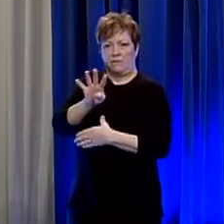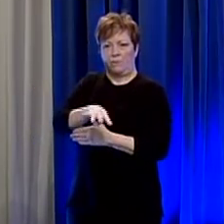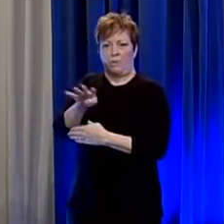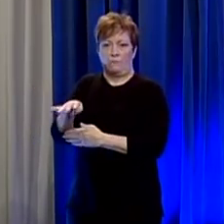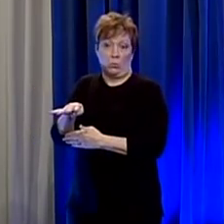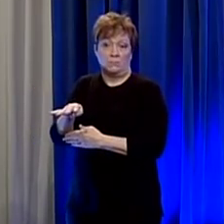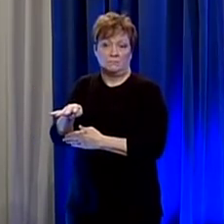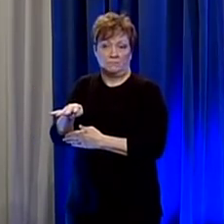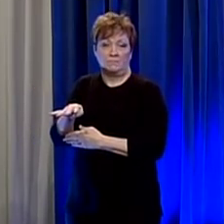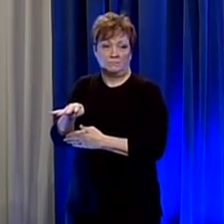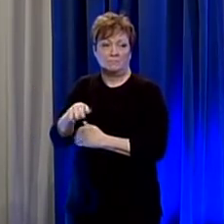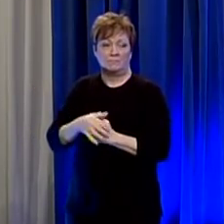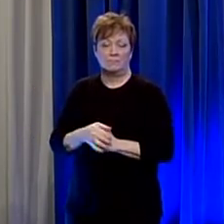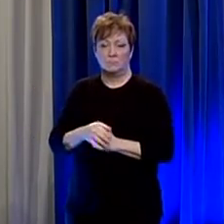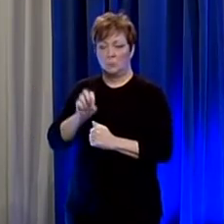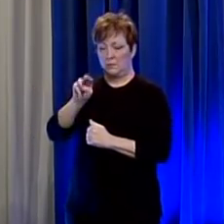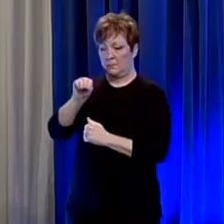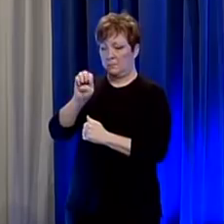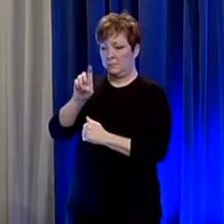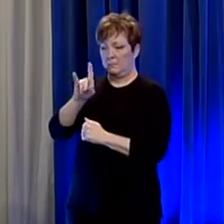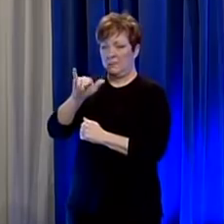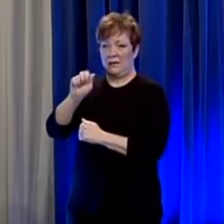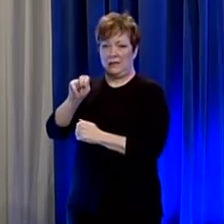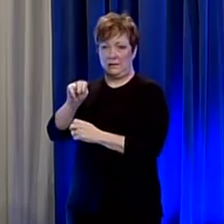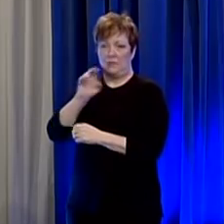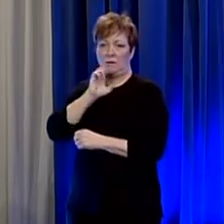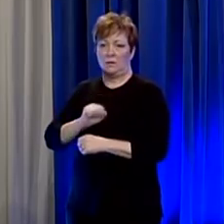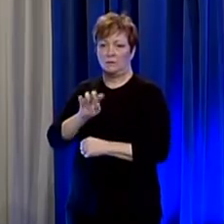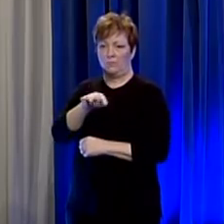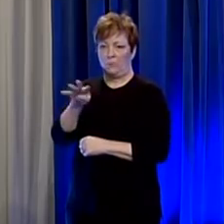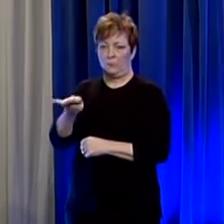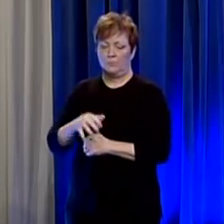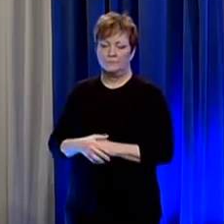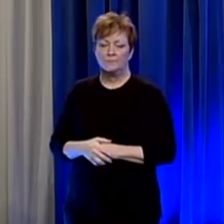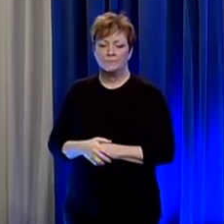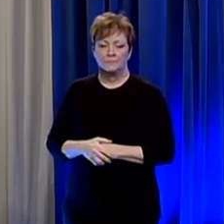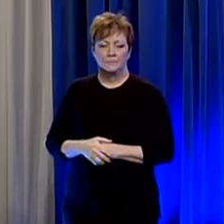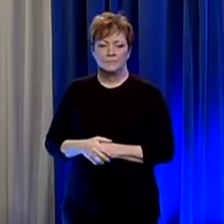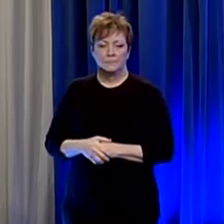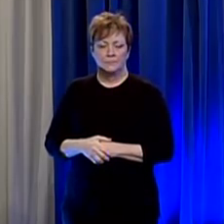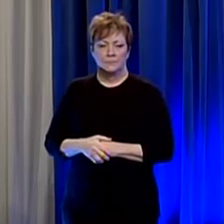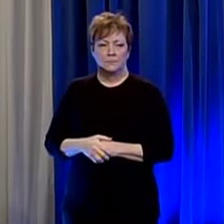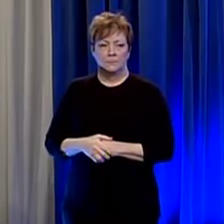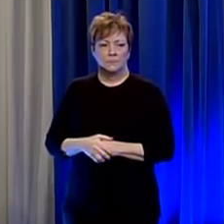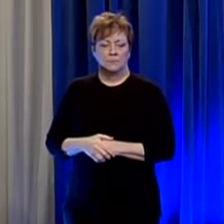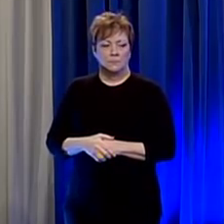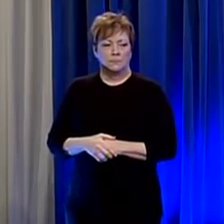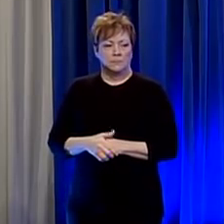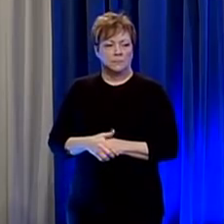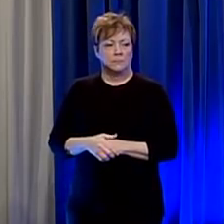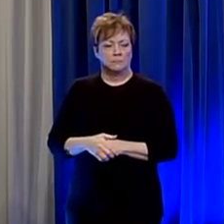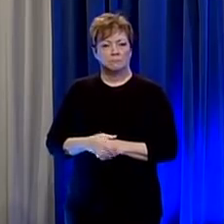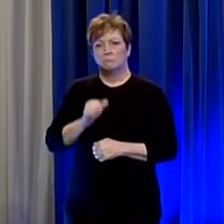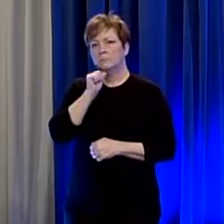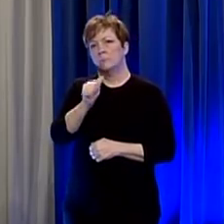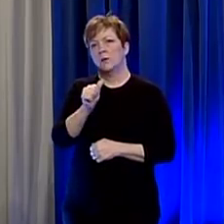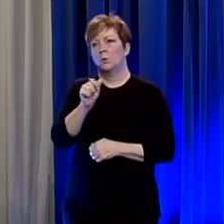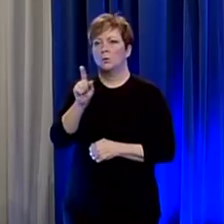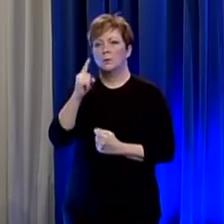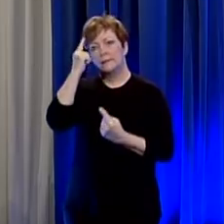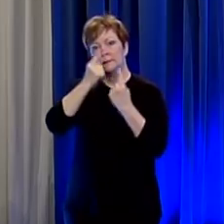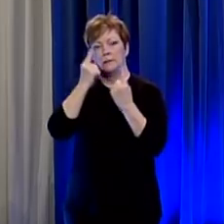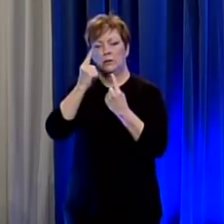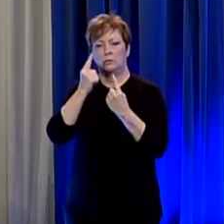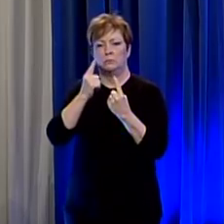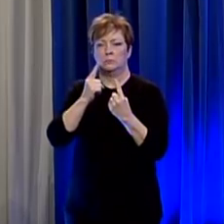44 and so again it's not necessarily what we what you would consider a truly